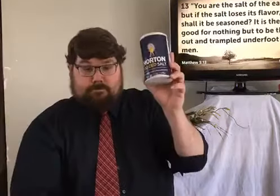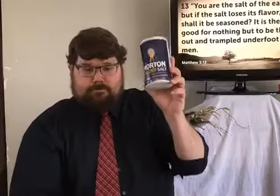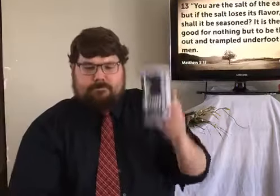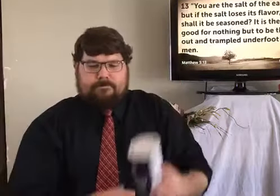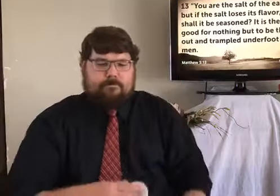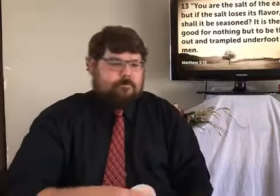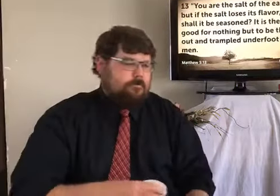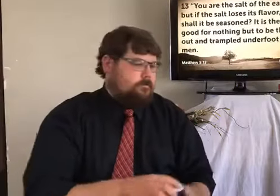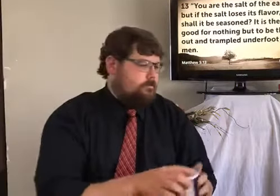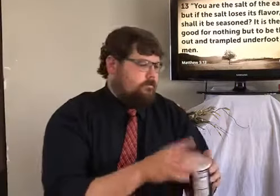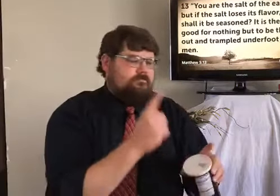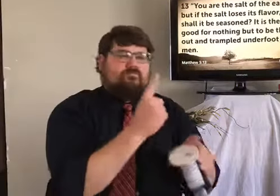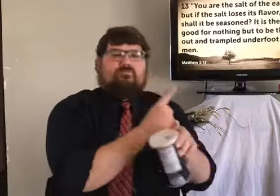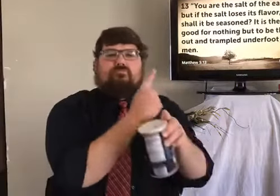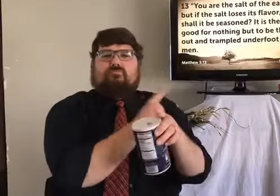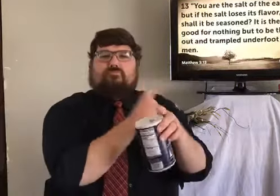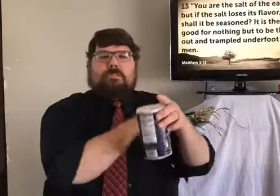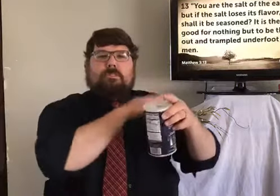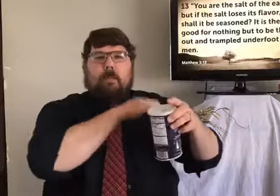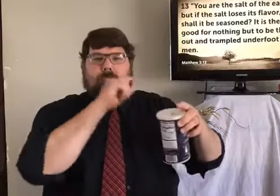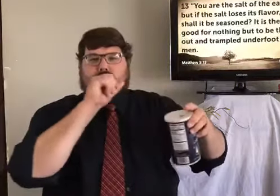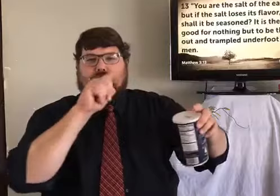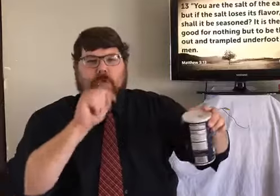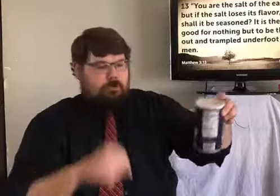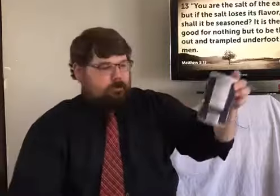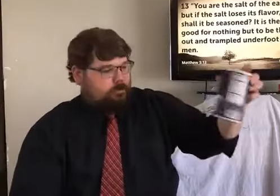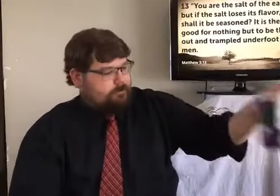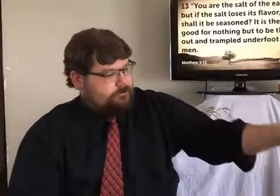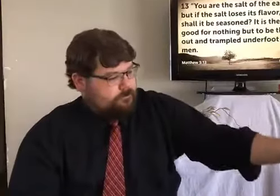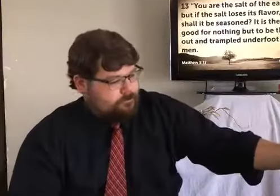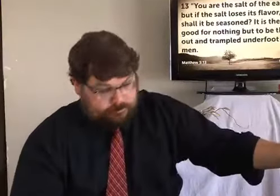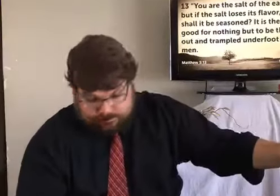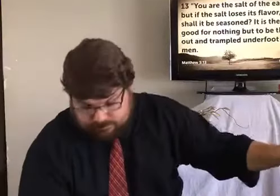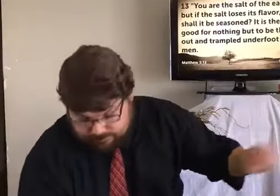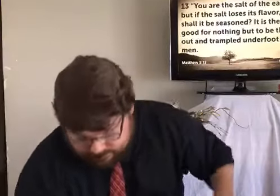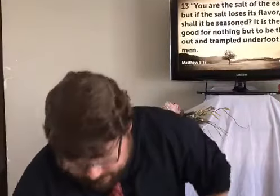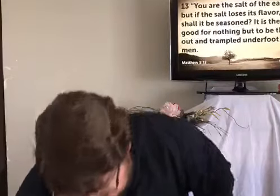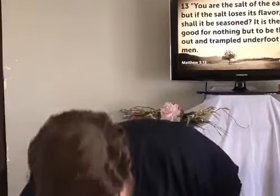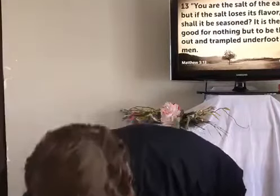table salt. It's a regular table salt right there.